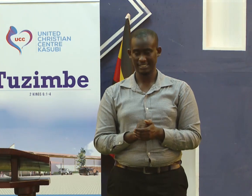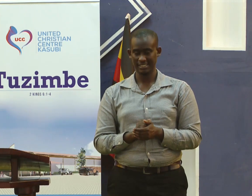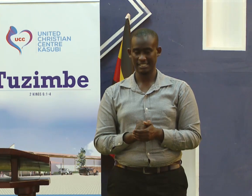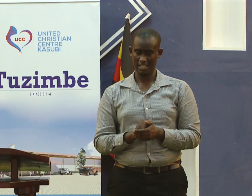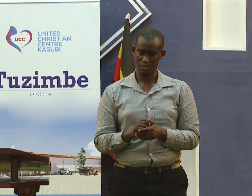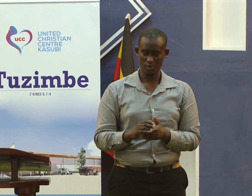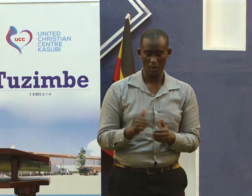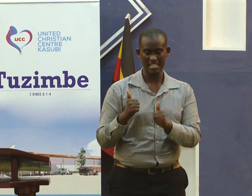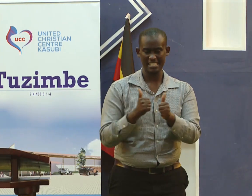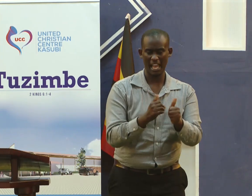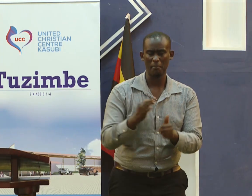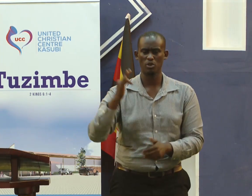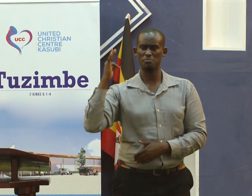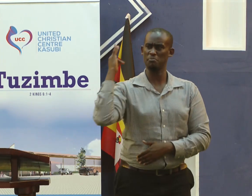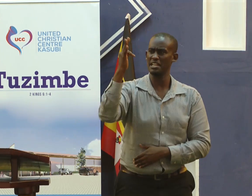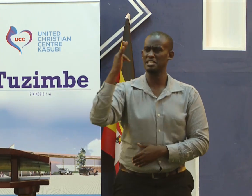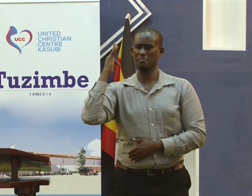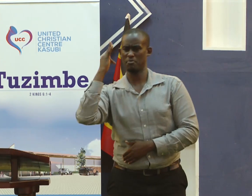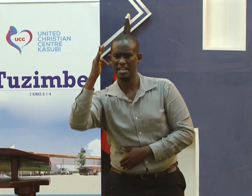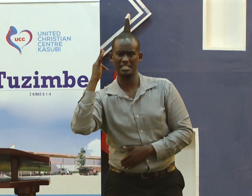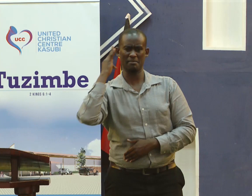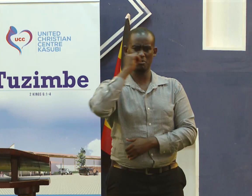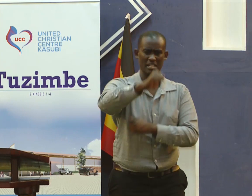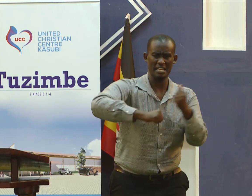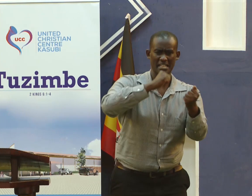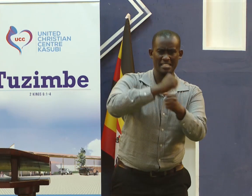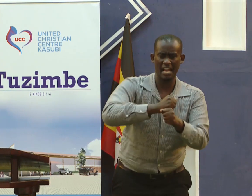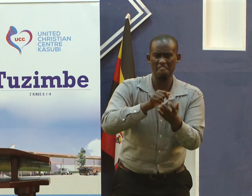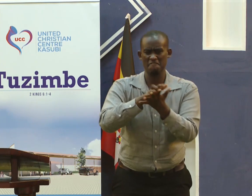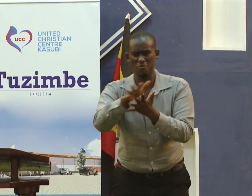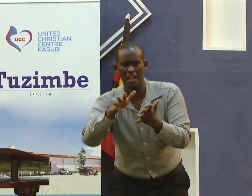They had spent a full year being taught the word of God. They